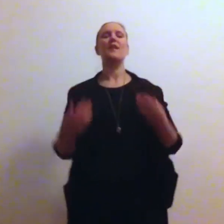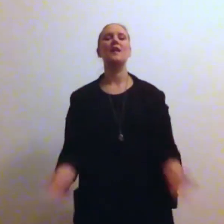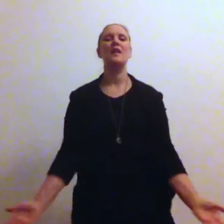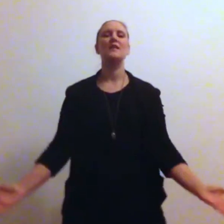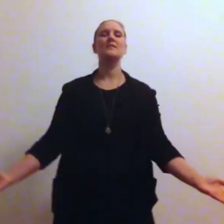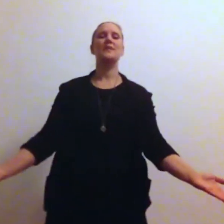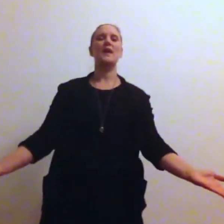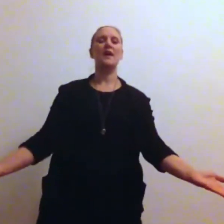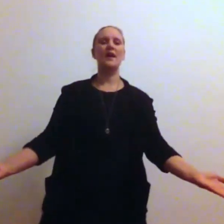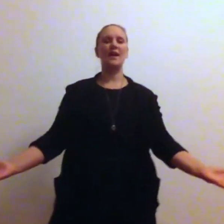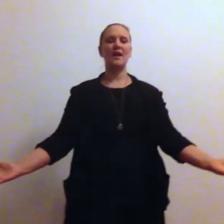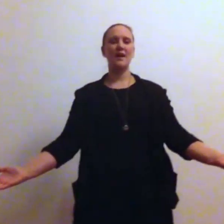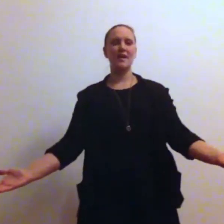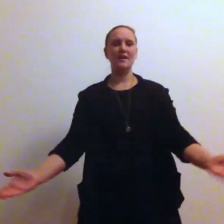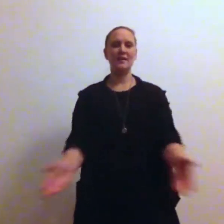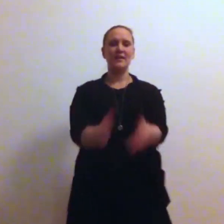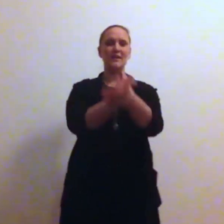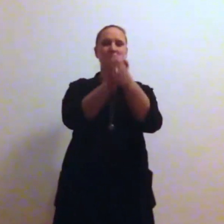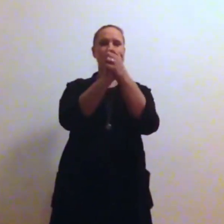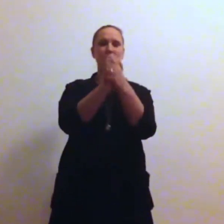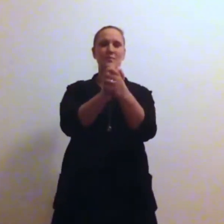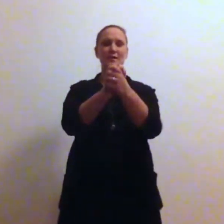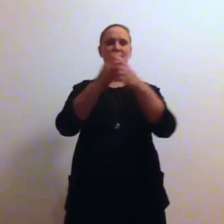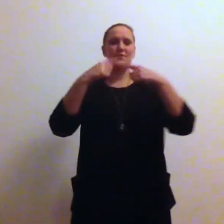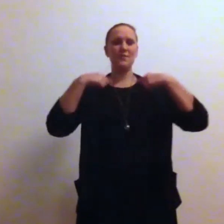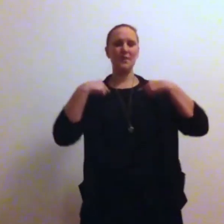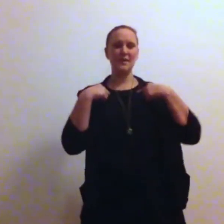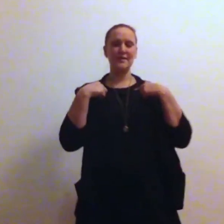London is the place for me.